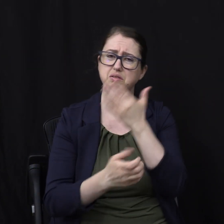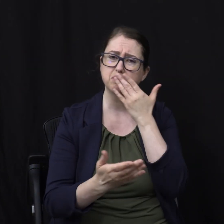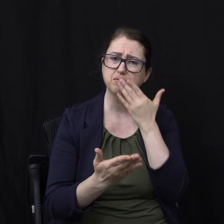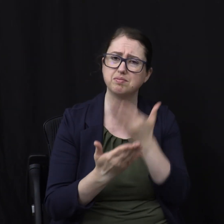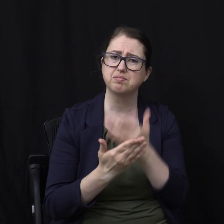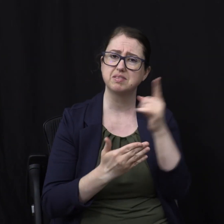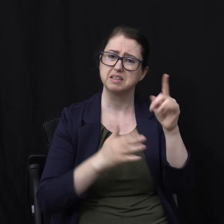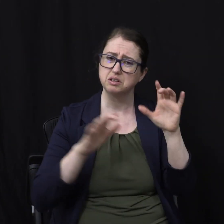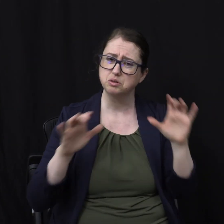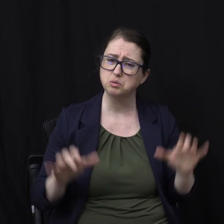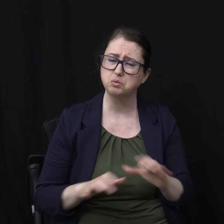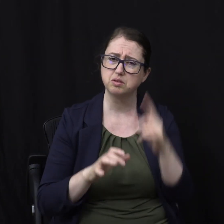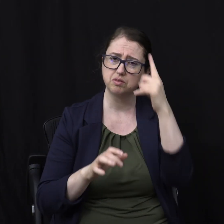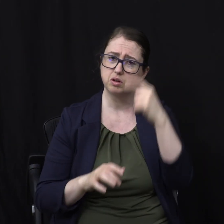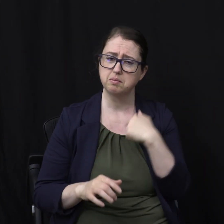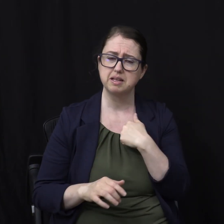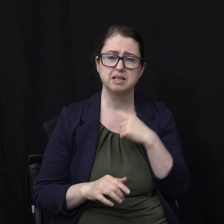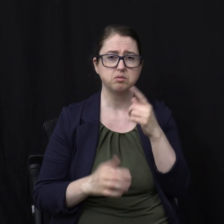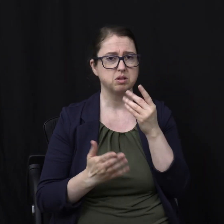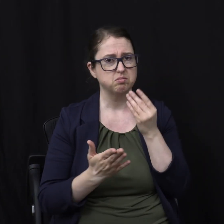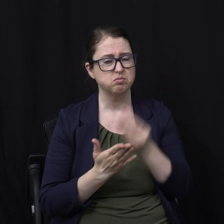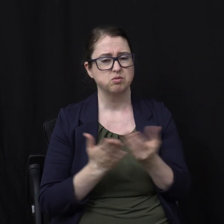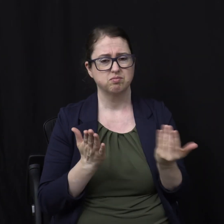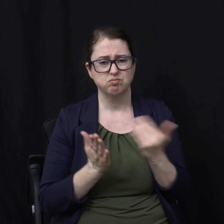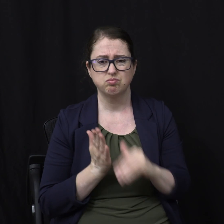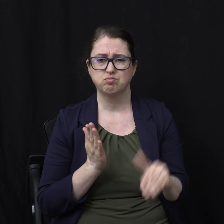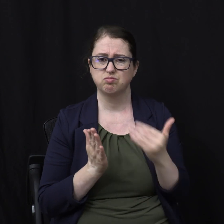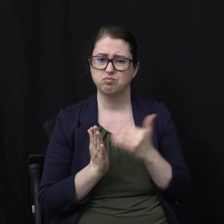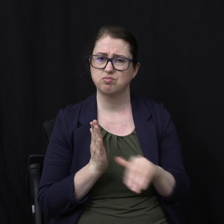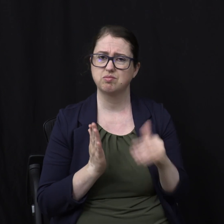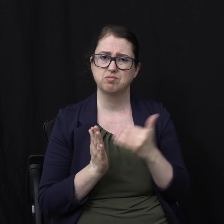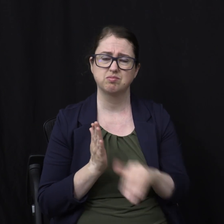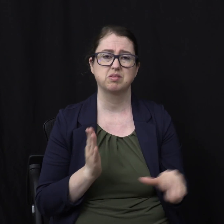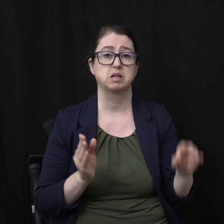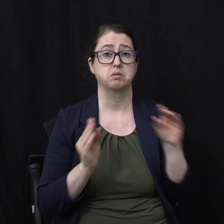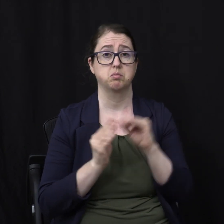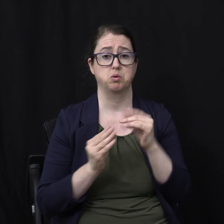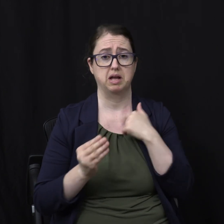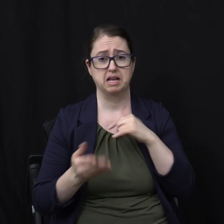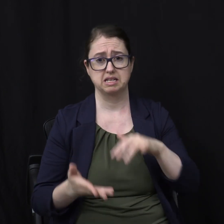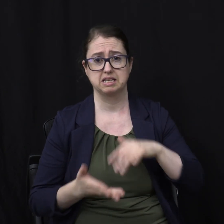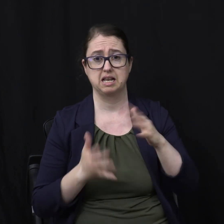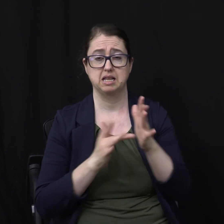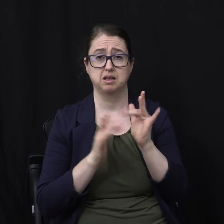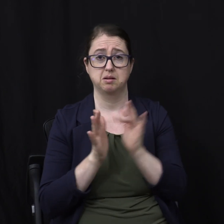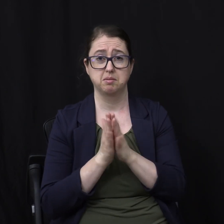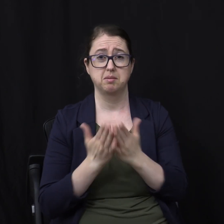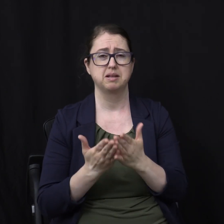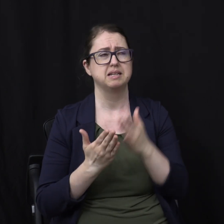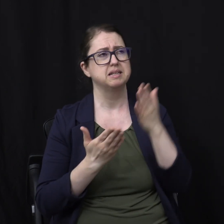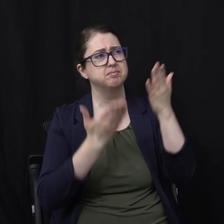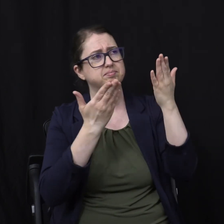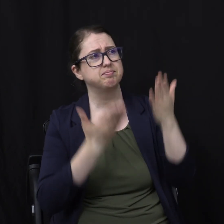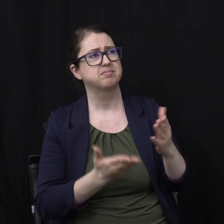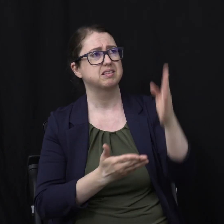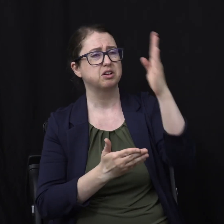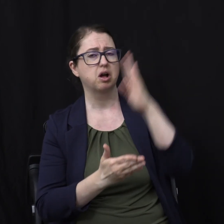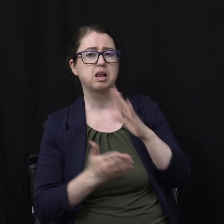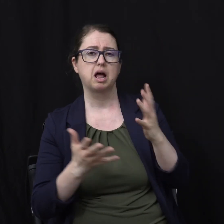much For me And has proven again And again and again The more deeply I study into the Bible To be a God That I want to see